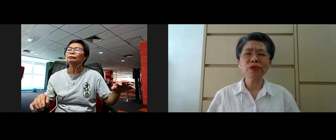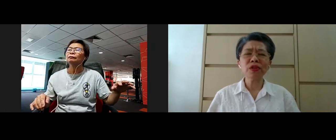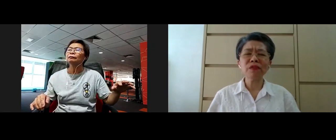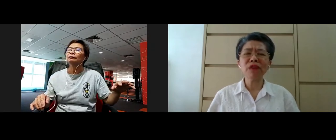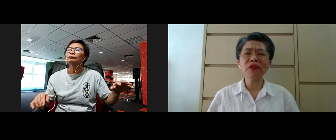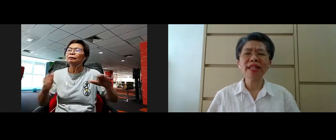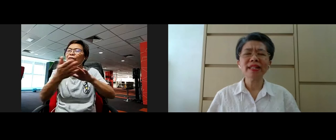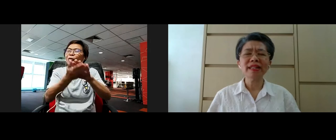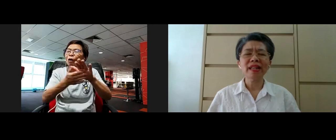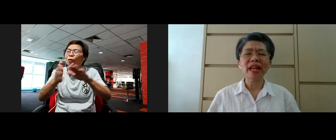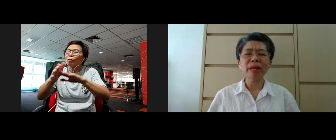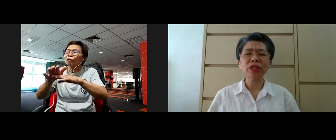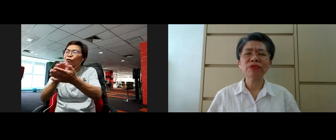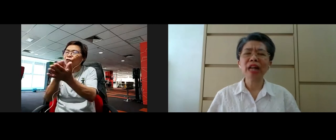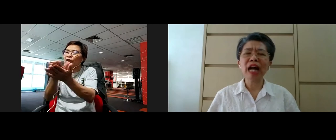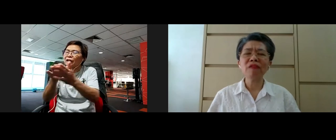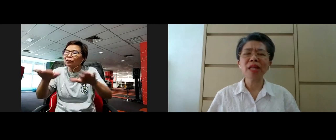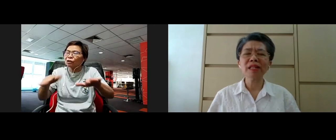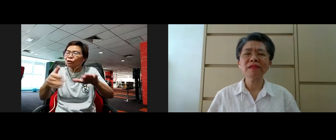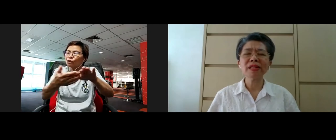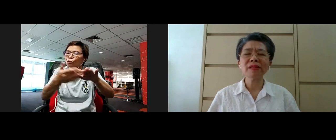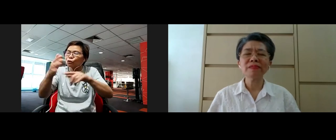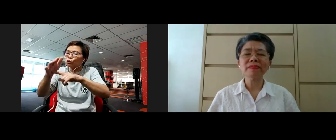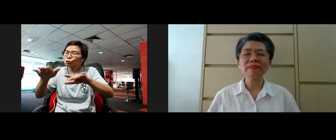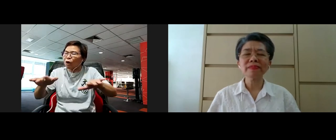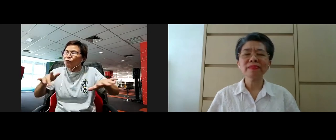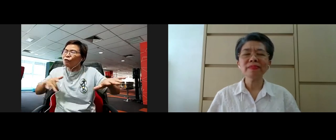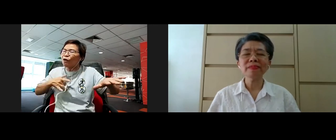two soles of my feet and my two calf muscles?